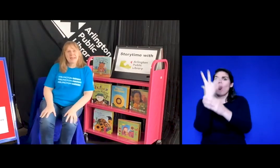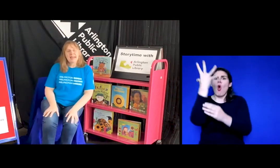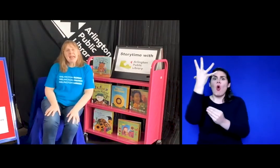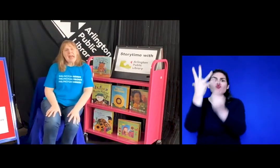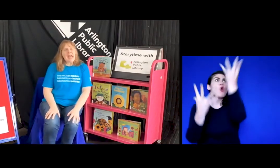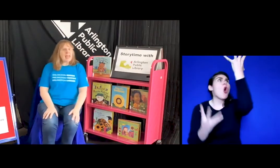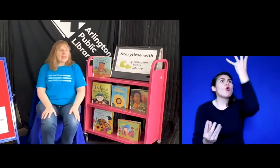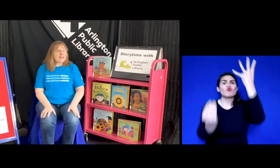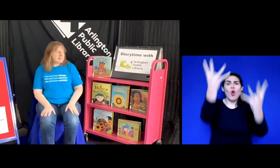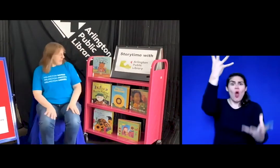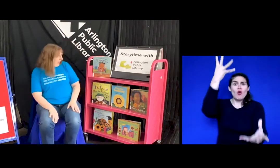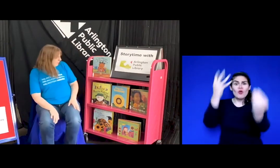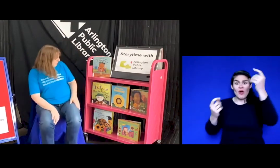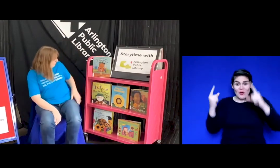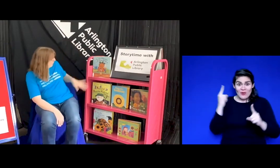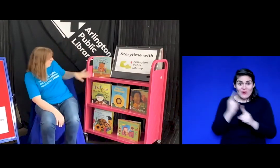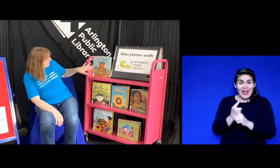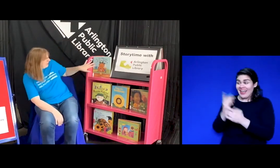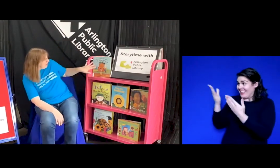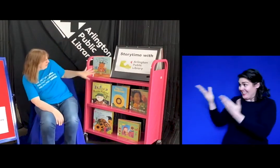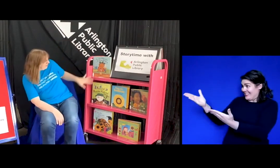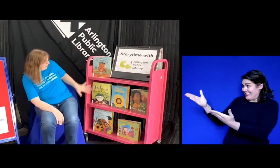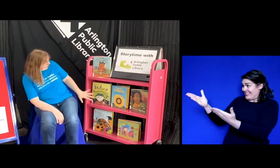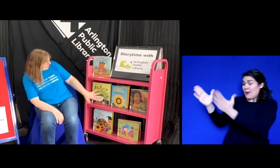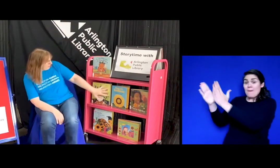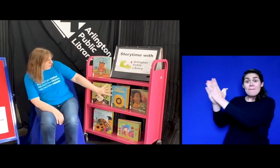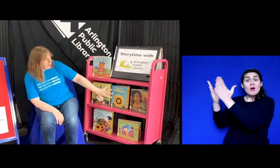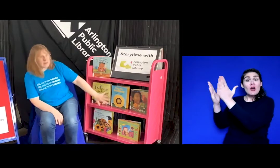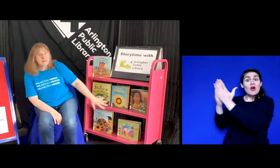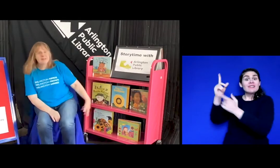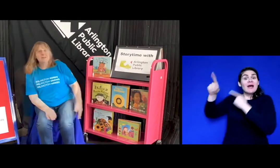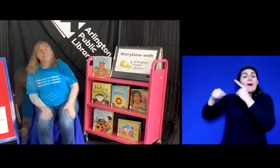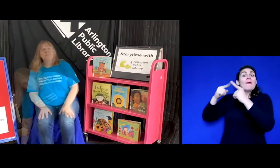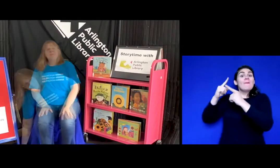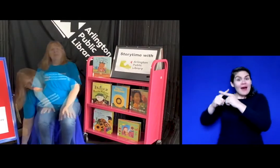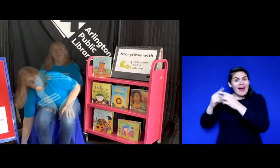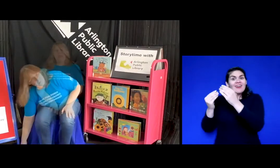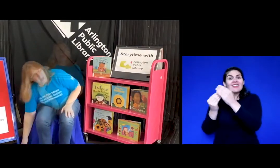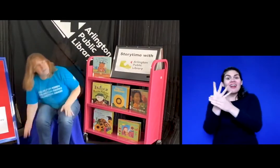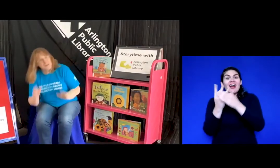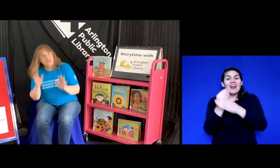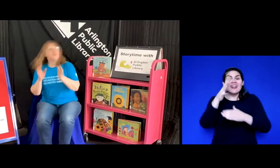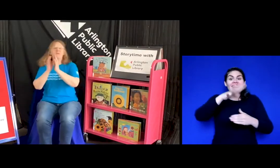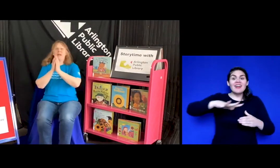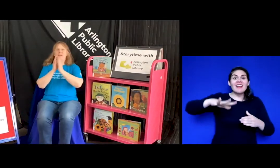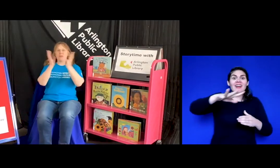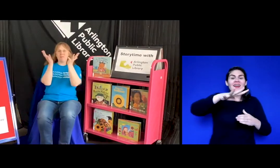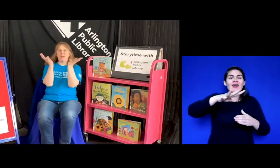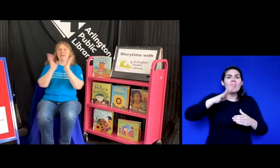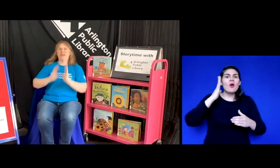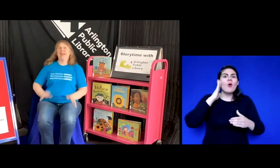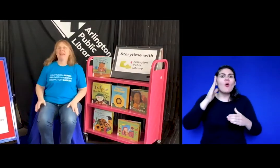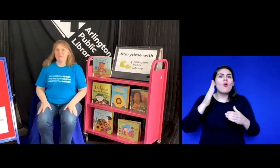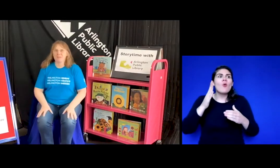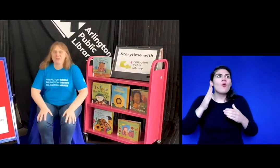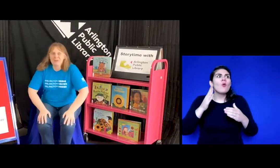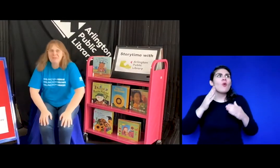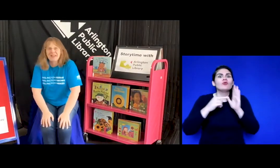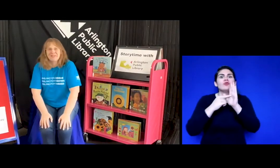and i have some books here about gardens i'm going to show you a way you can make your hands bloom like a